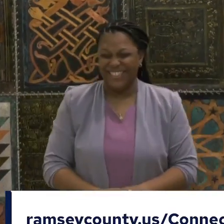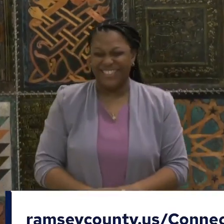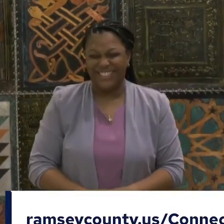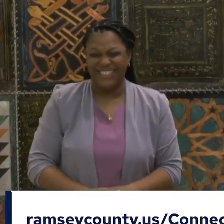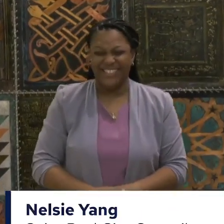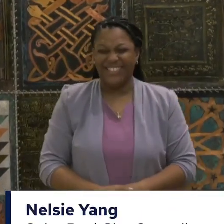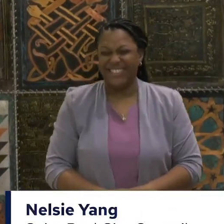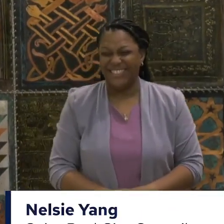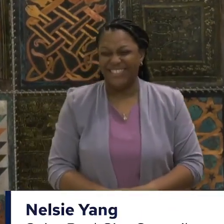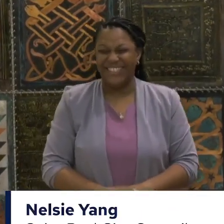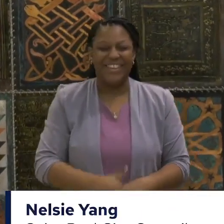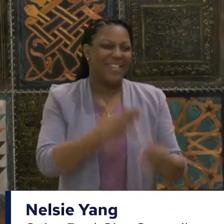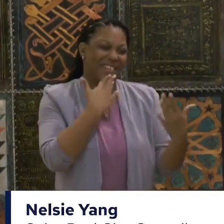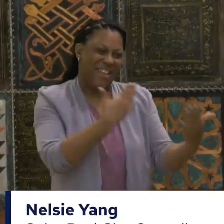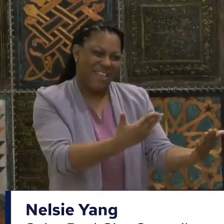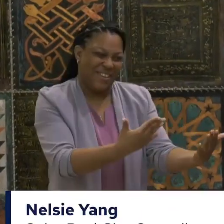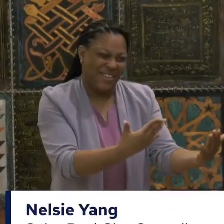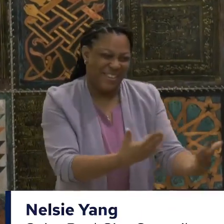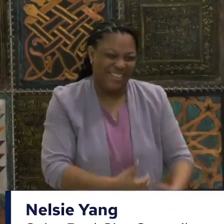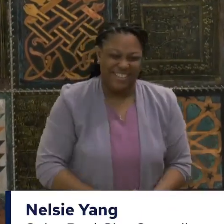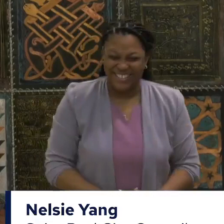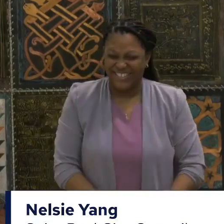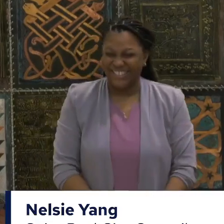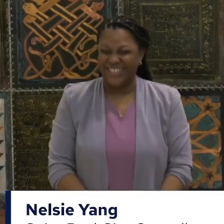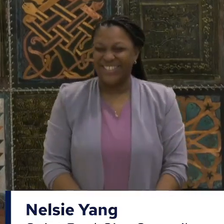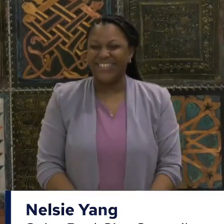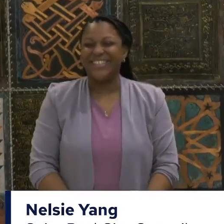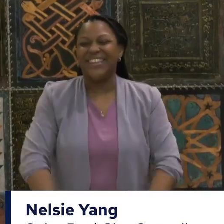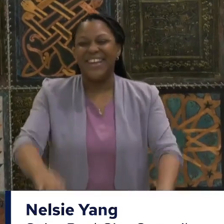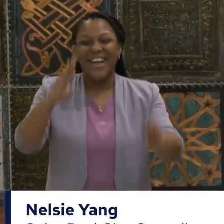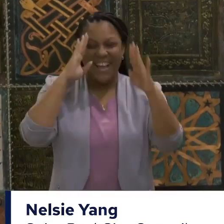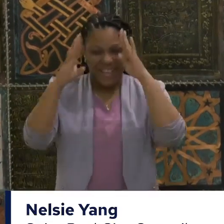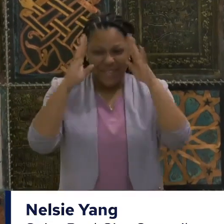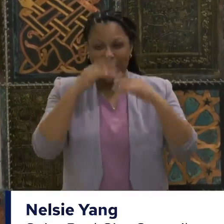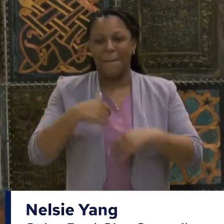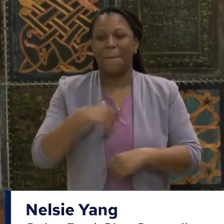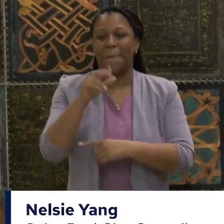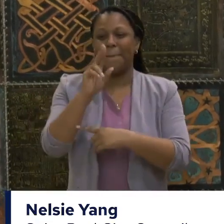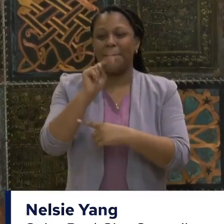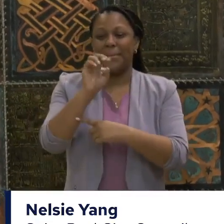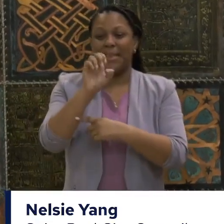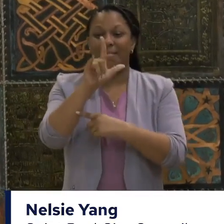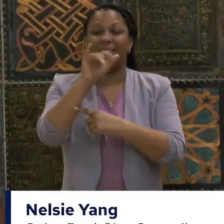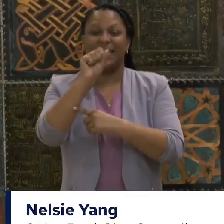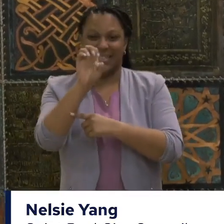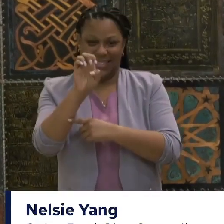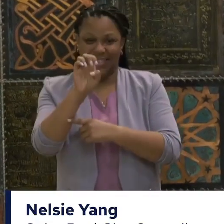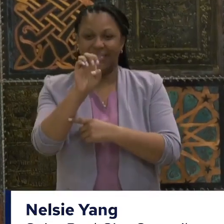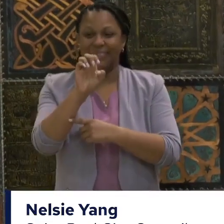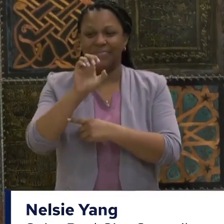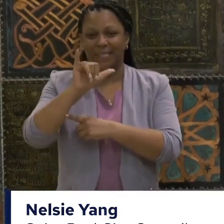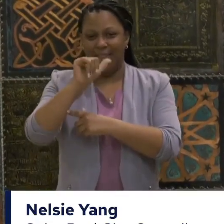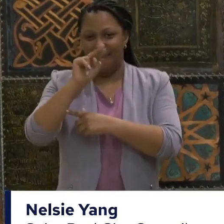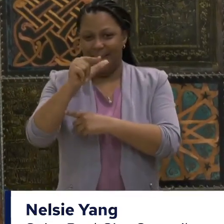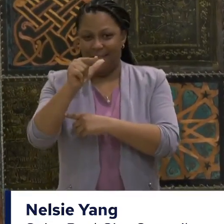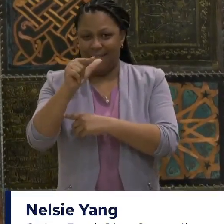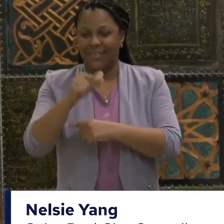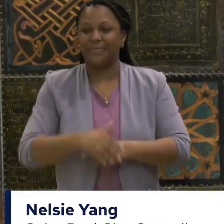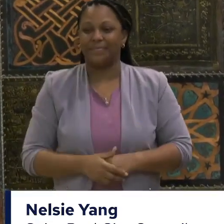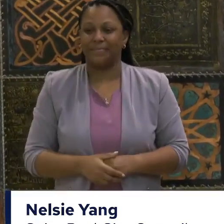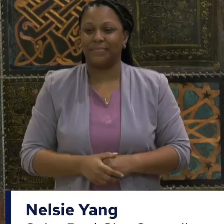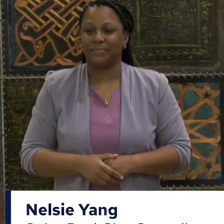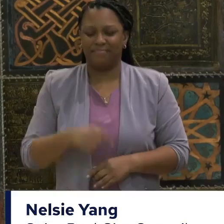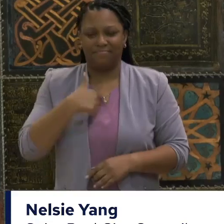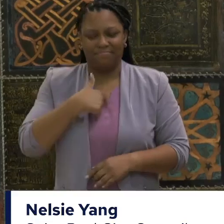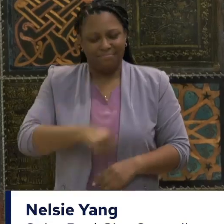Thanks so much, Mayor Carter. Hi, everyone. I'm Nelsie Yang. I'm a proud Eastsider, also a council member representing Ward